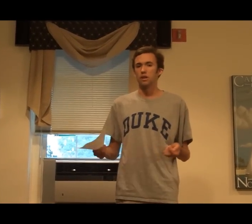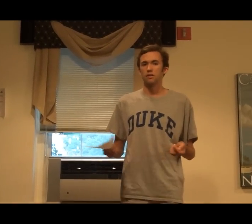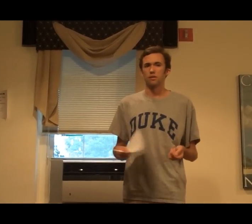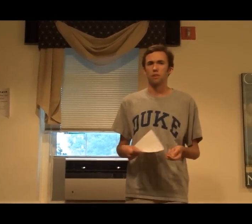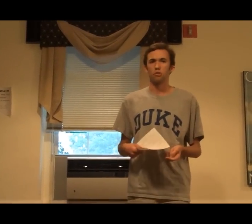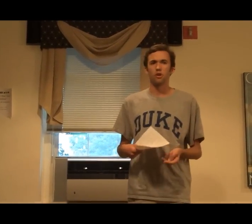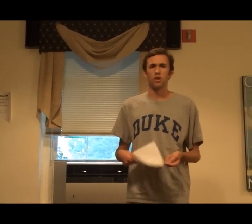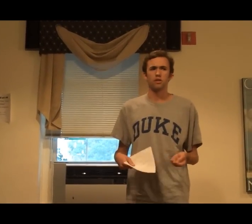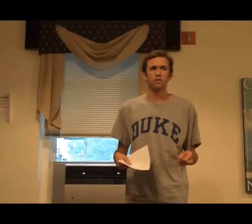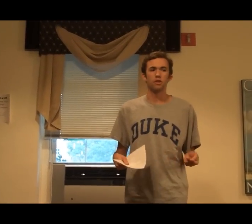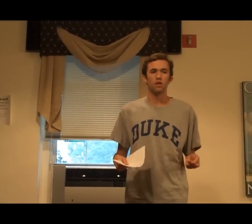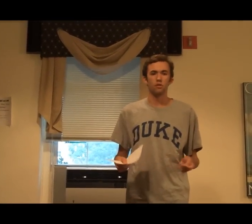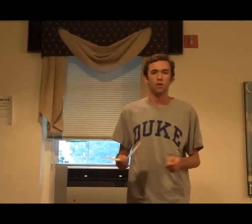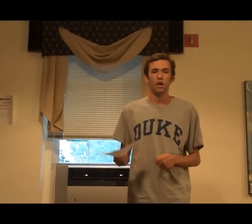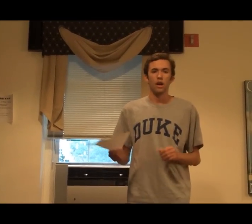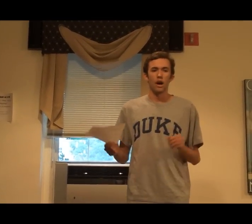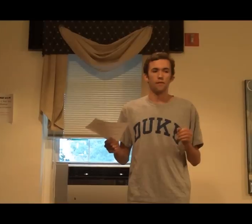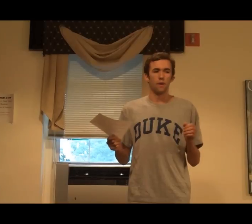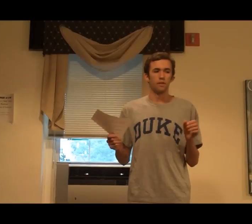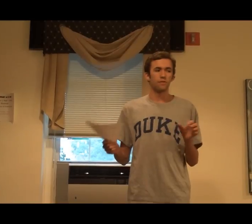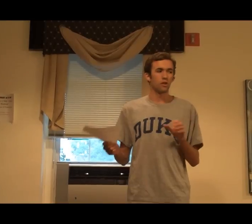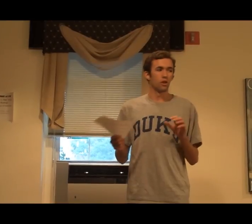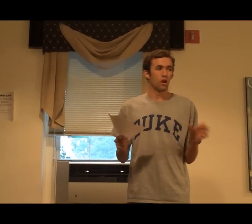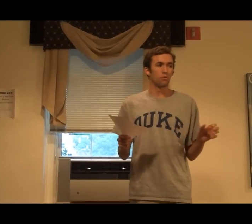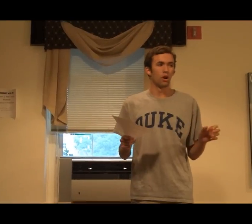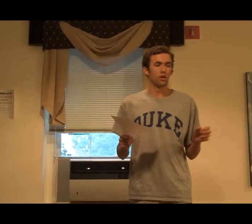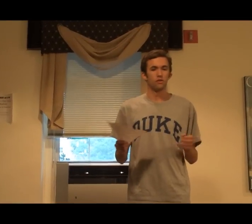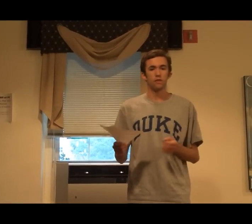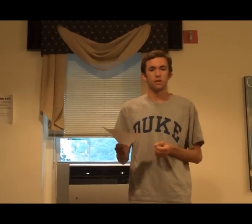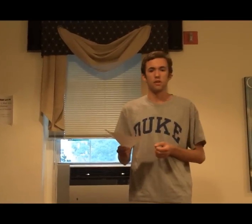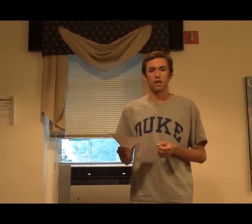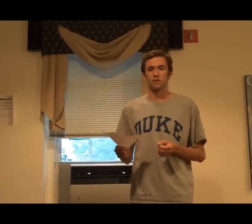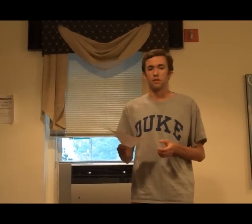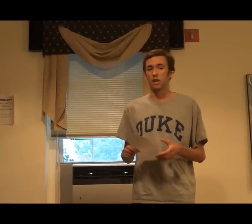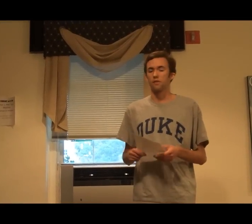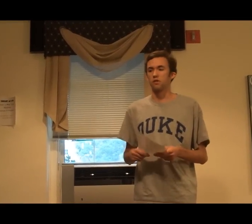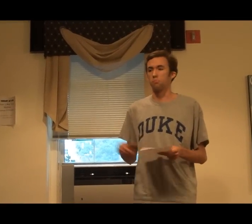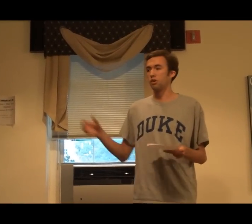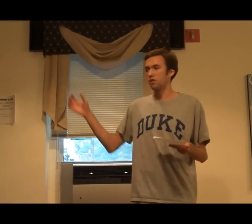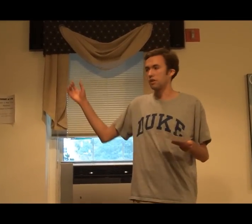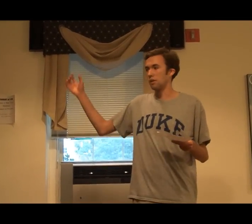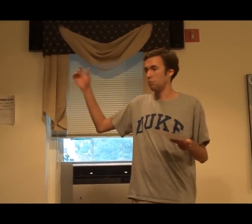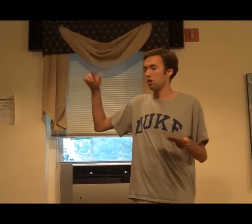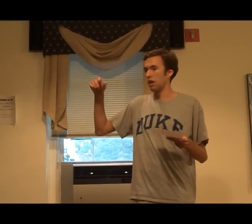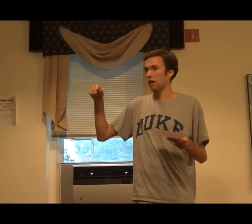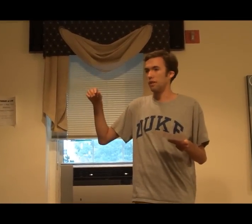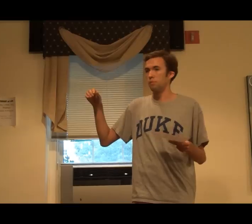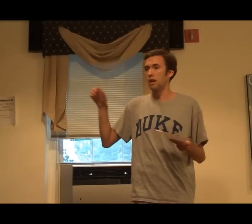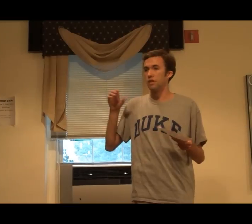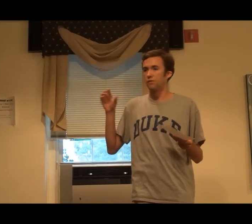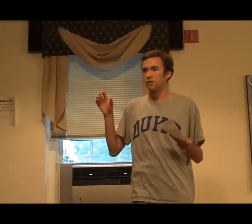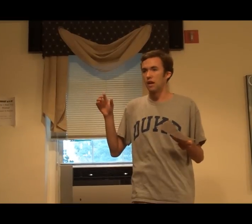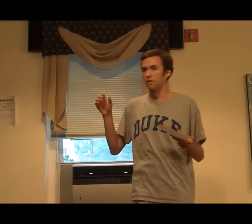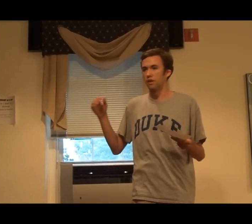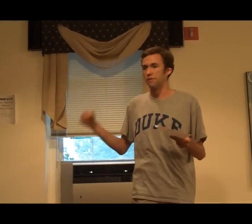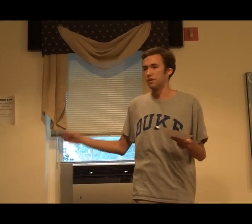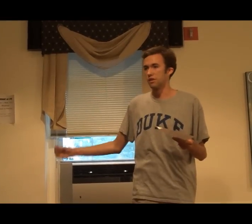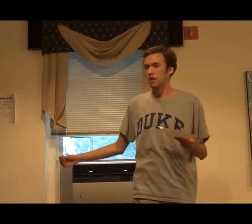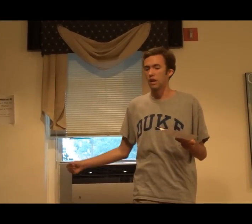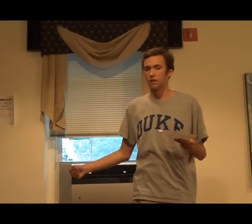and prairie ducks do this too, have different alarm calls for different things. Like if there's a bird that's going to be praying on them, they have a different sound than if it's a snake on